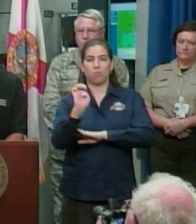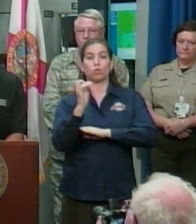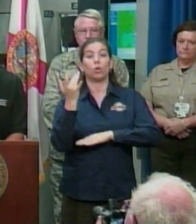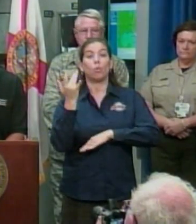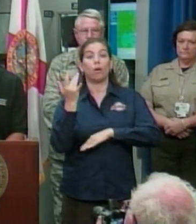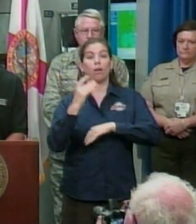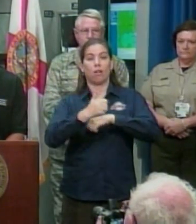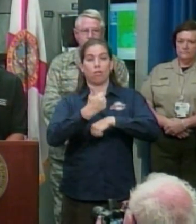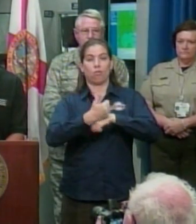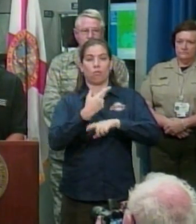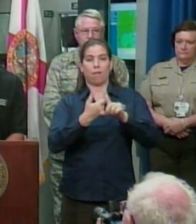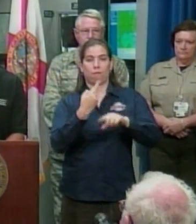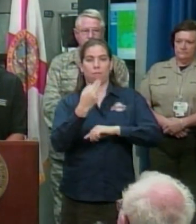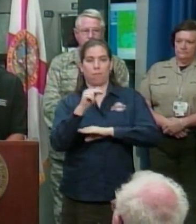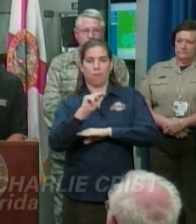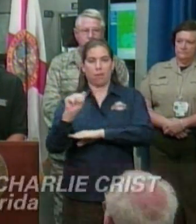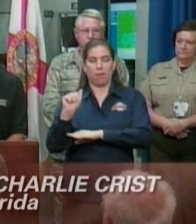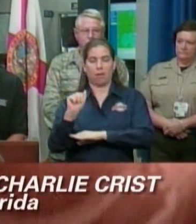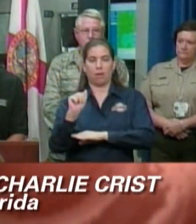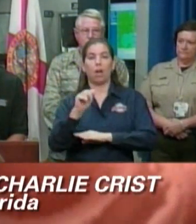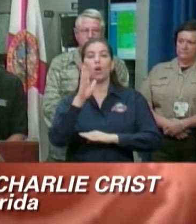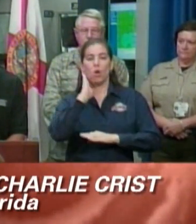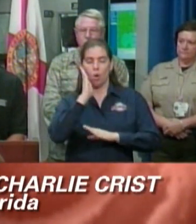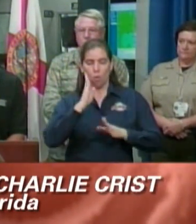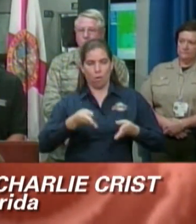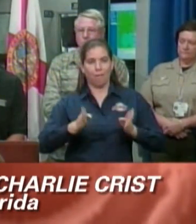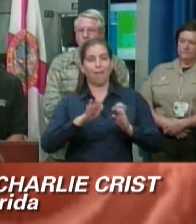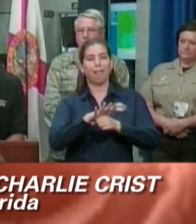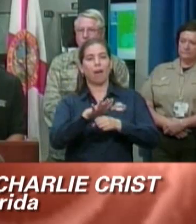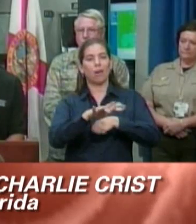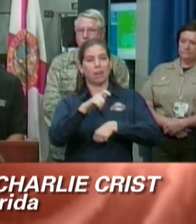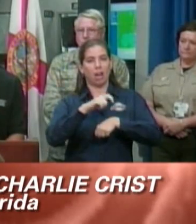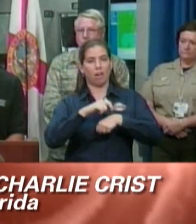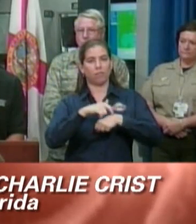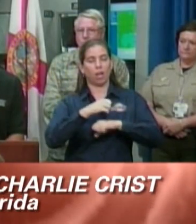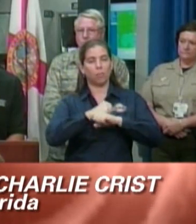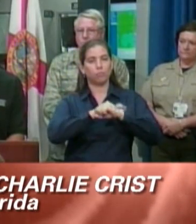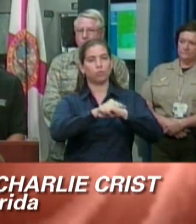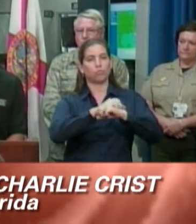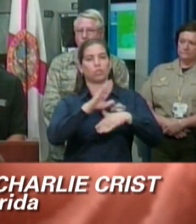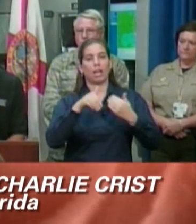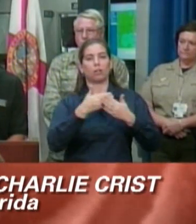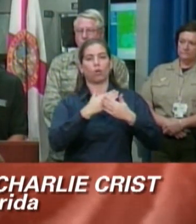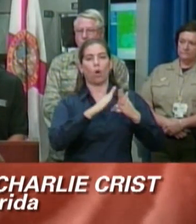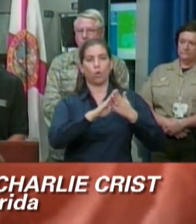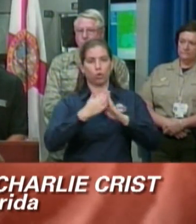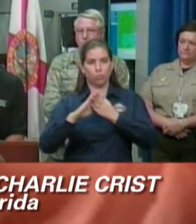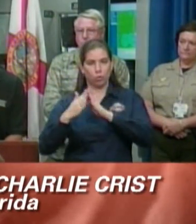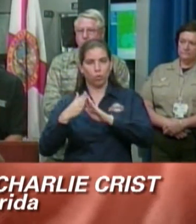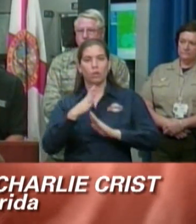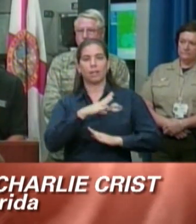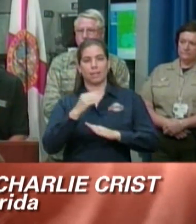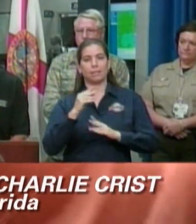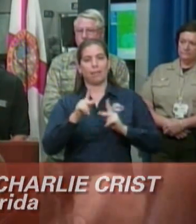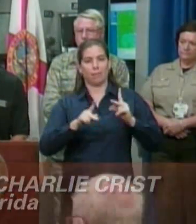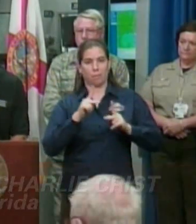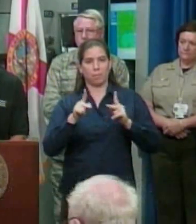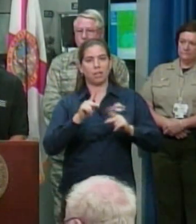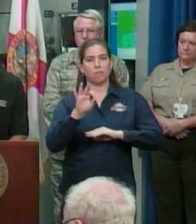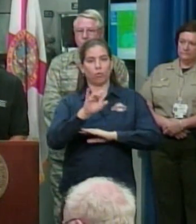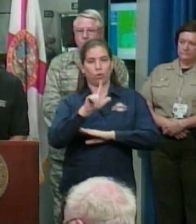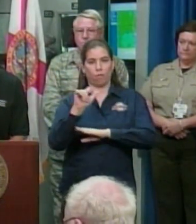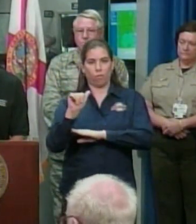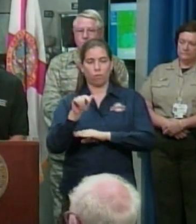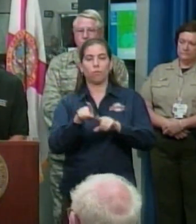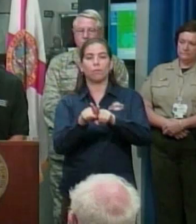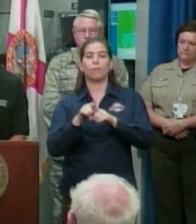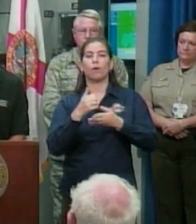of emergency. This order will ensure timely precautions are taken to protect communities and the general welfare of our state, as well as to initiate